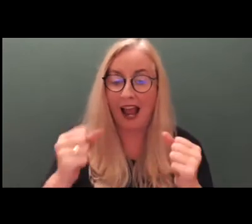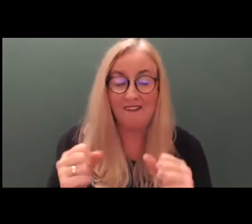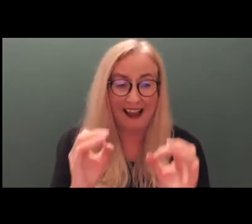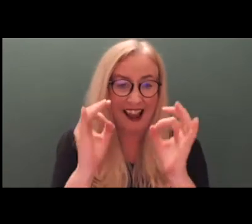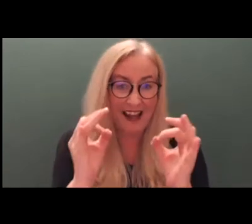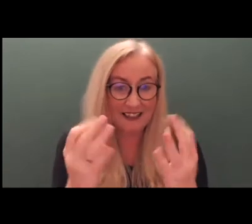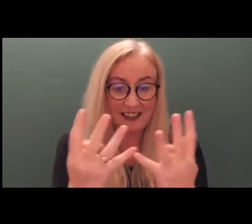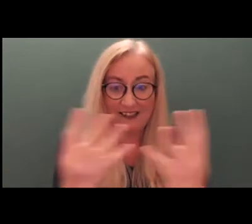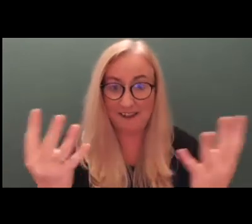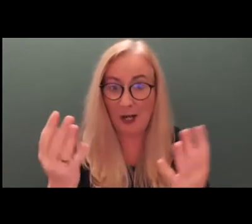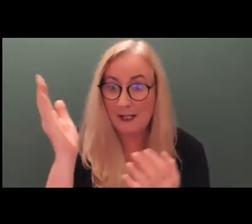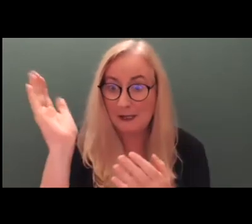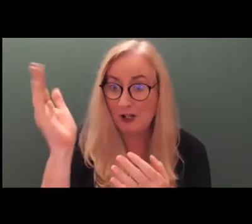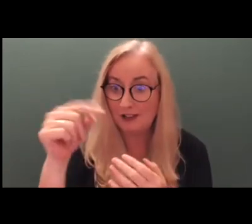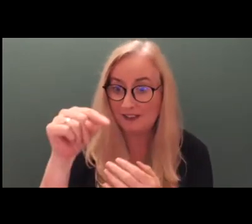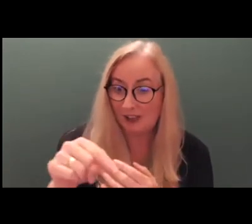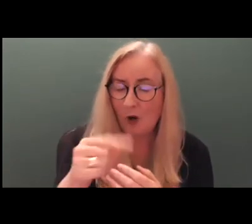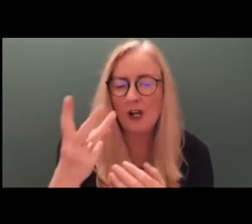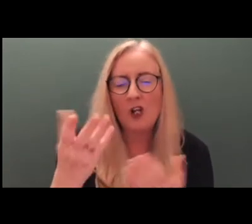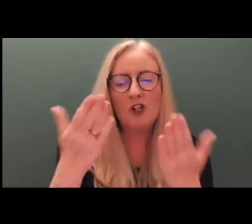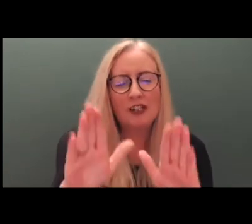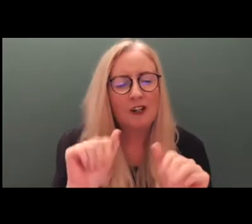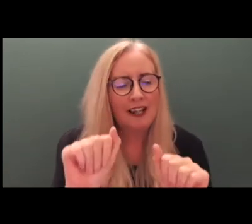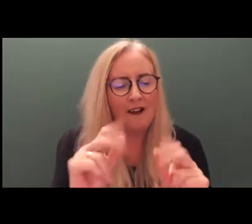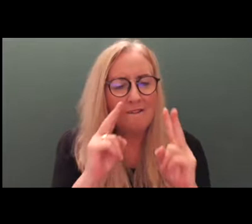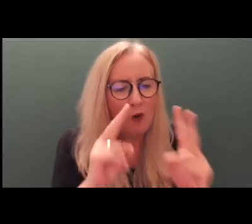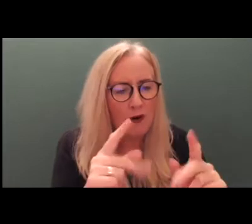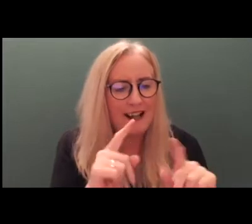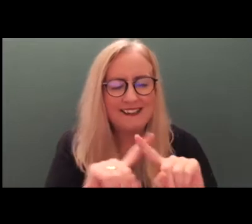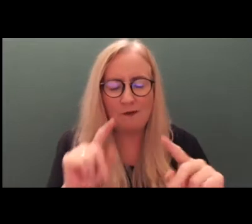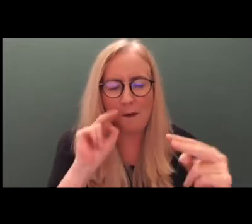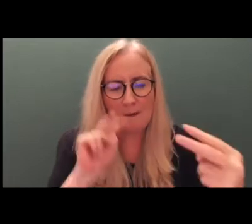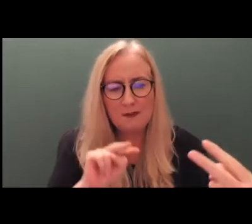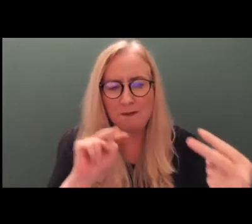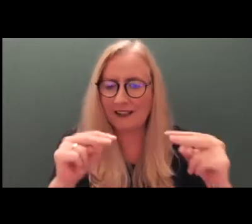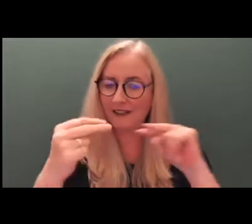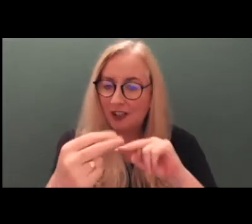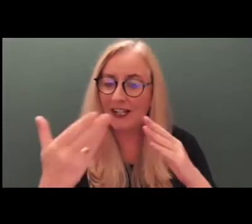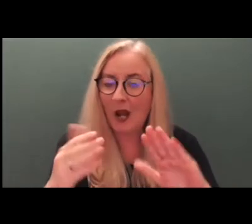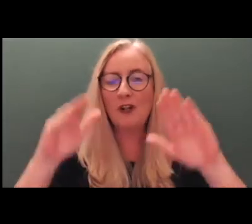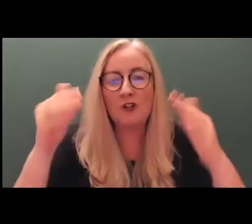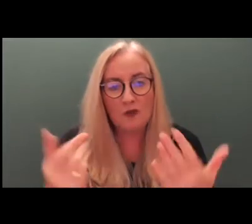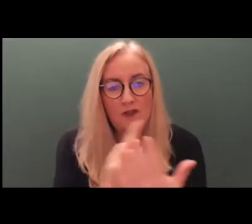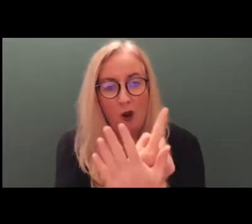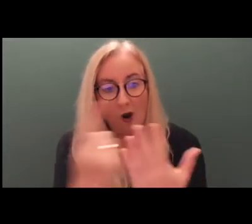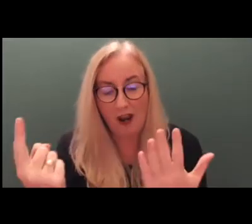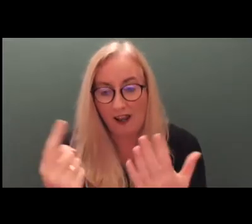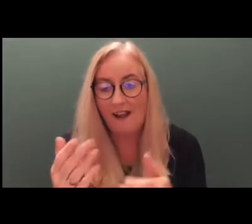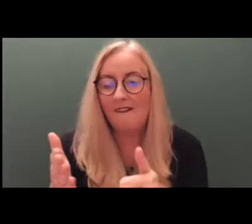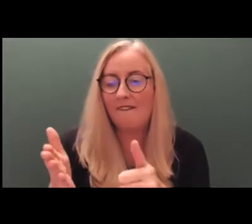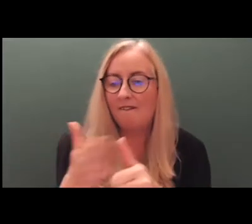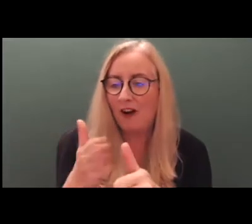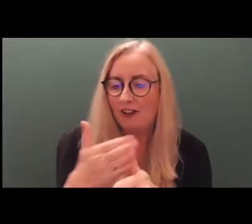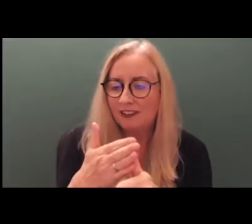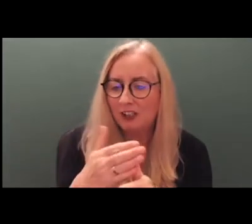speakers this afternoon who will share their views and their different perspectives. I will now introduce them all. First of all, we're